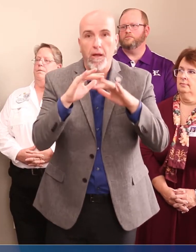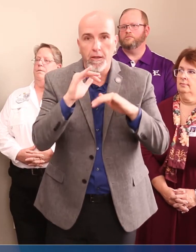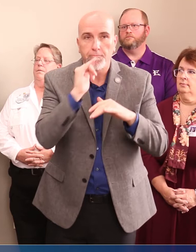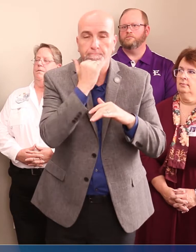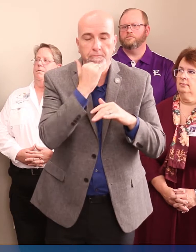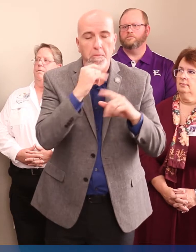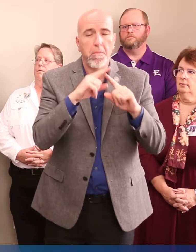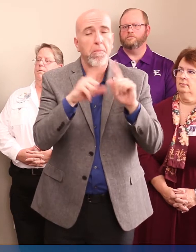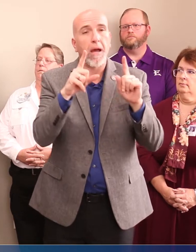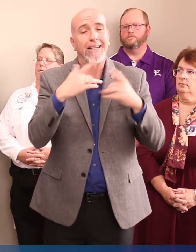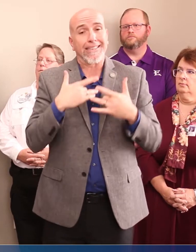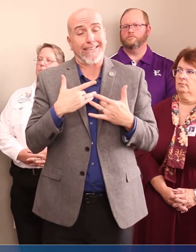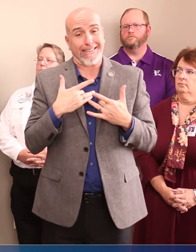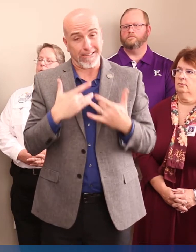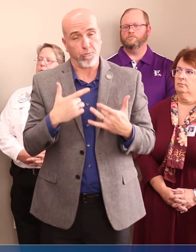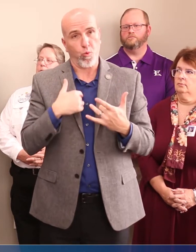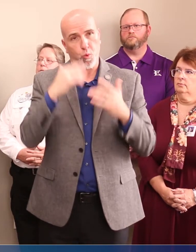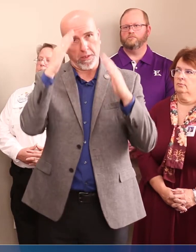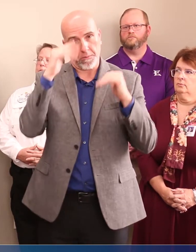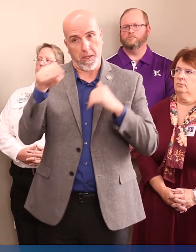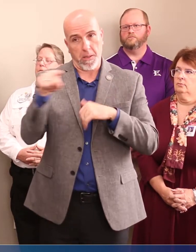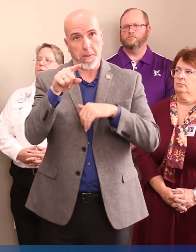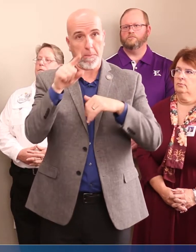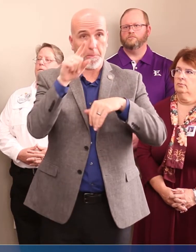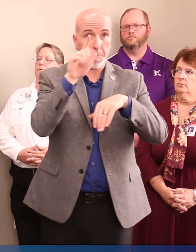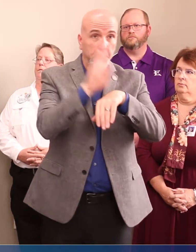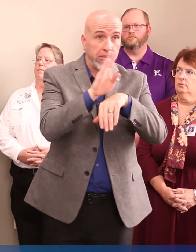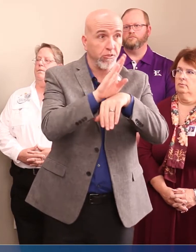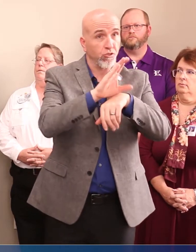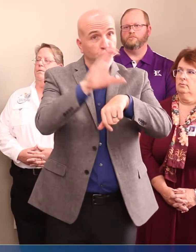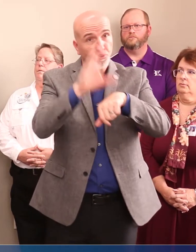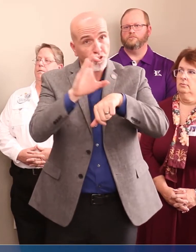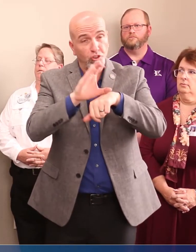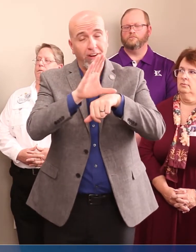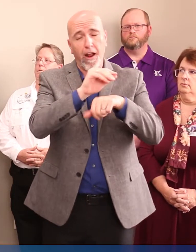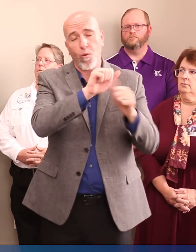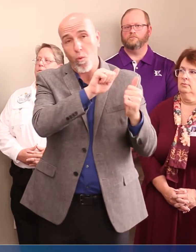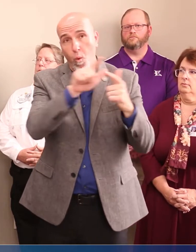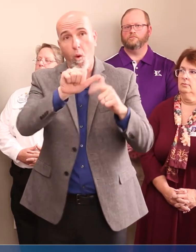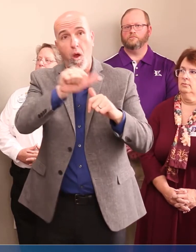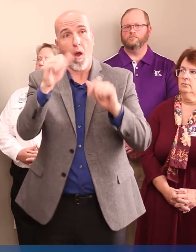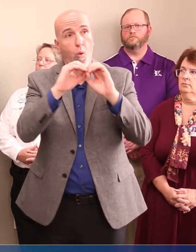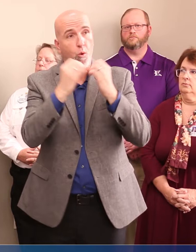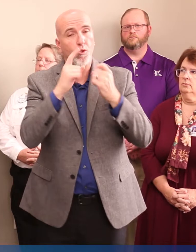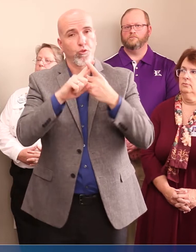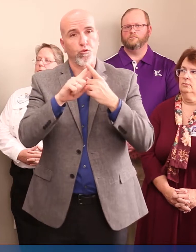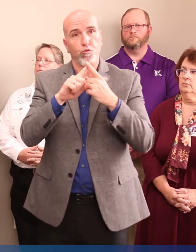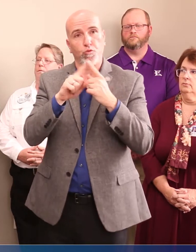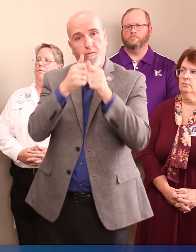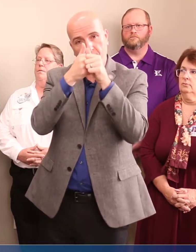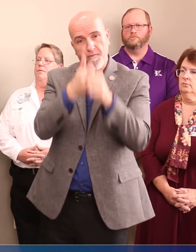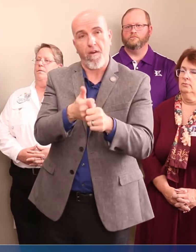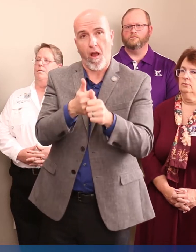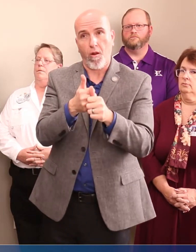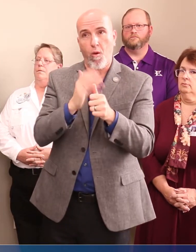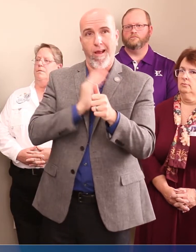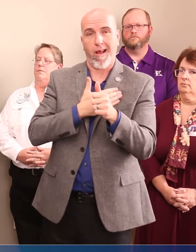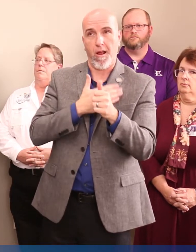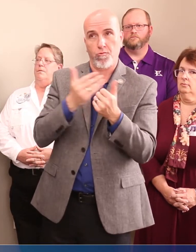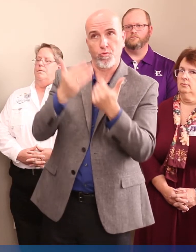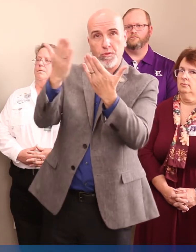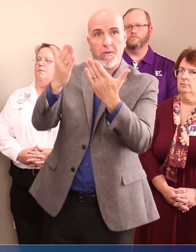generally, we're going to expect businesses, churches, and all other organizations to honor our request that they not